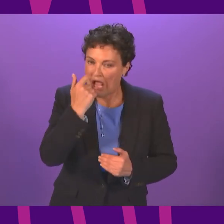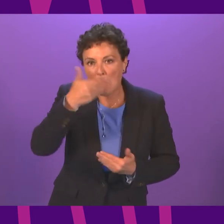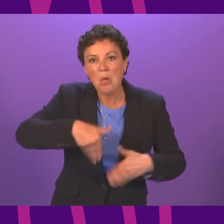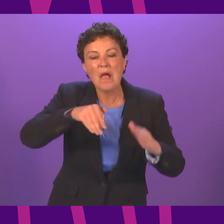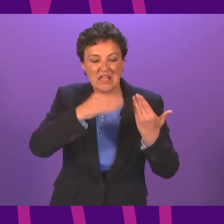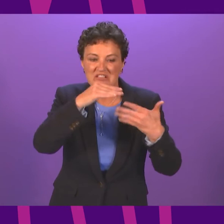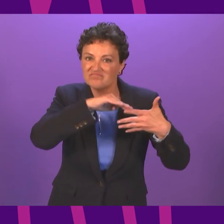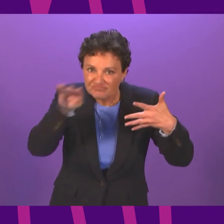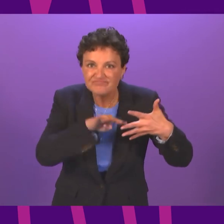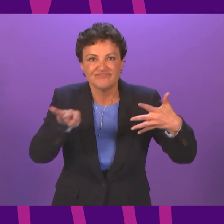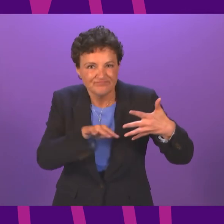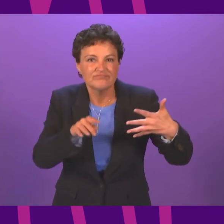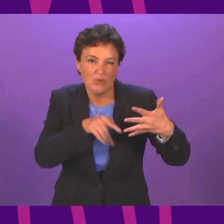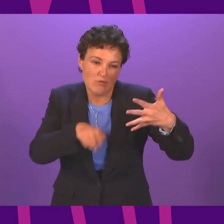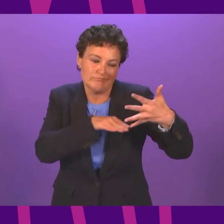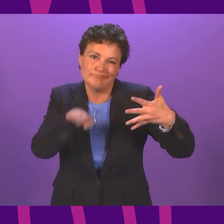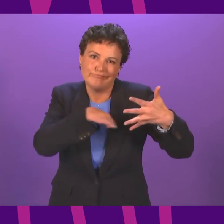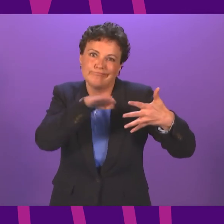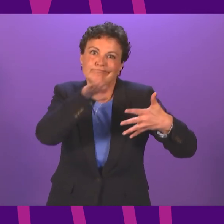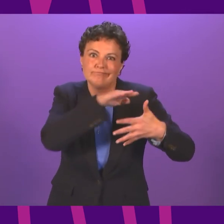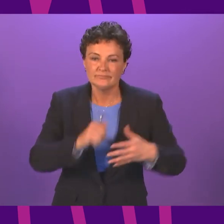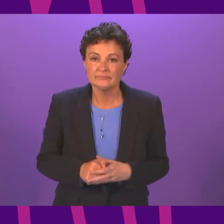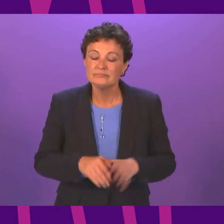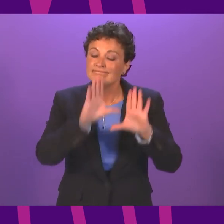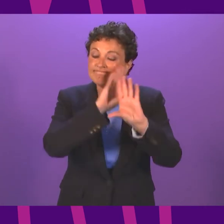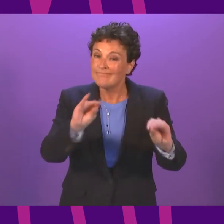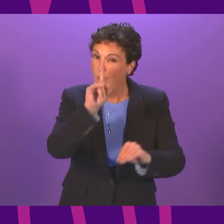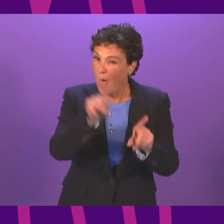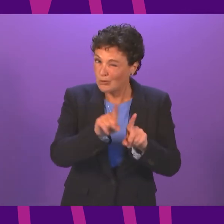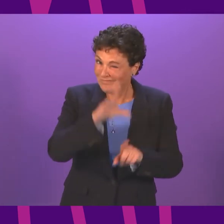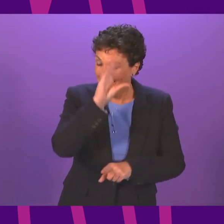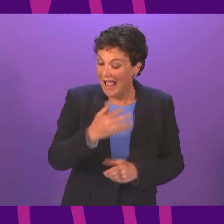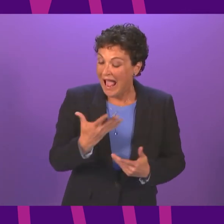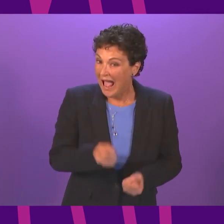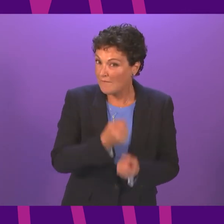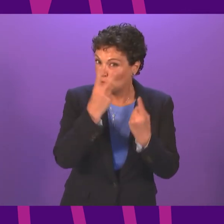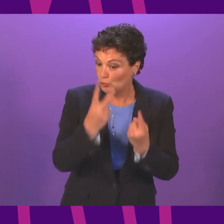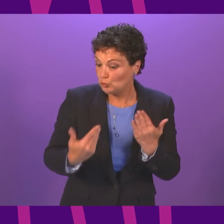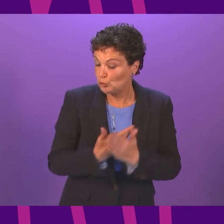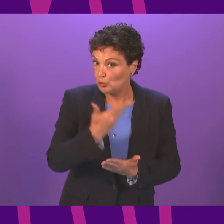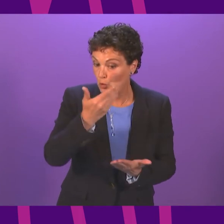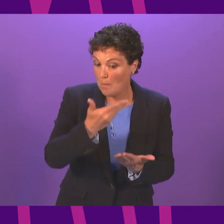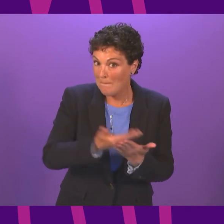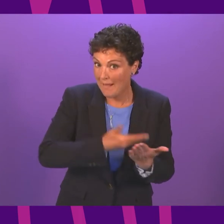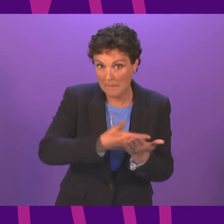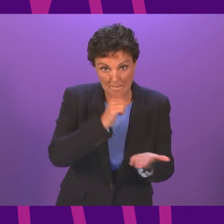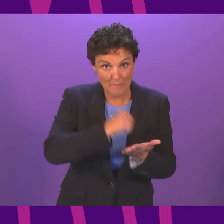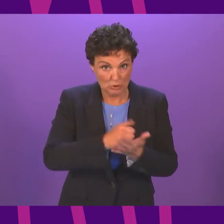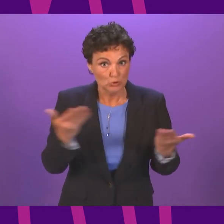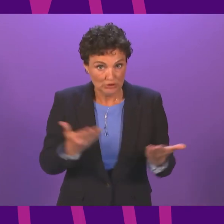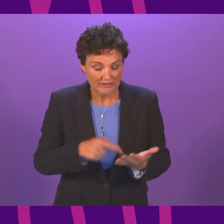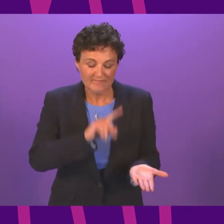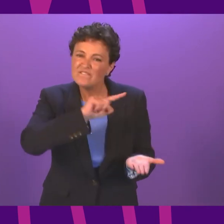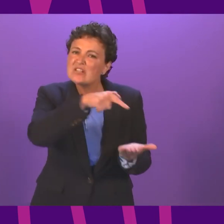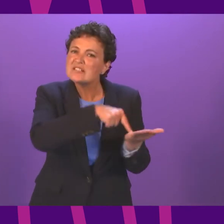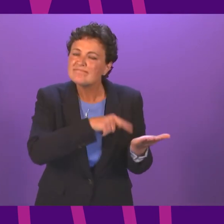providing some more context for them are two substantive new papers we are publishing today. The first is our